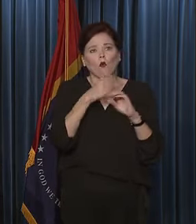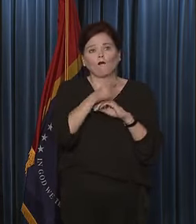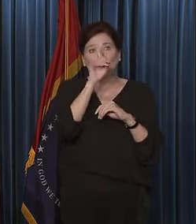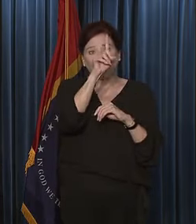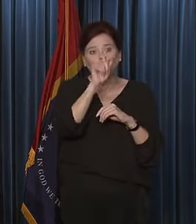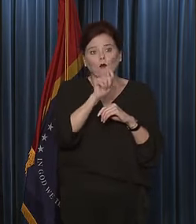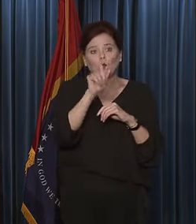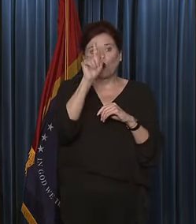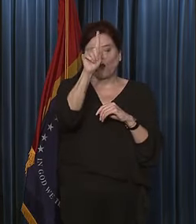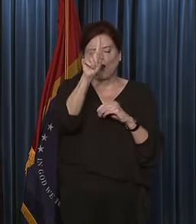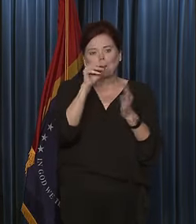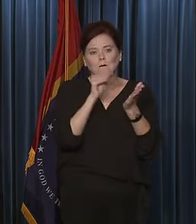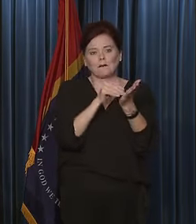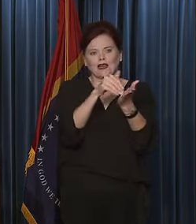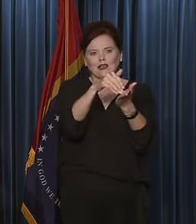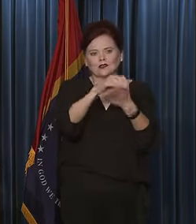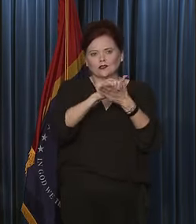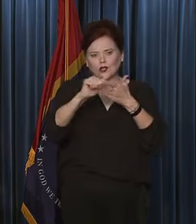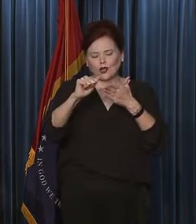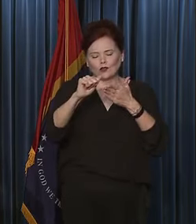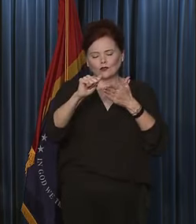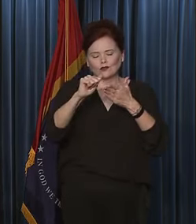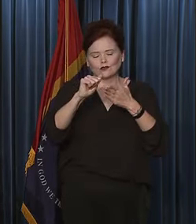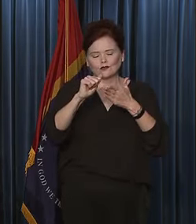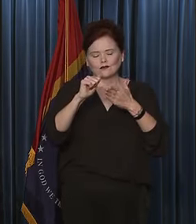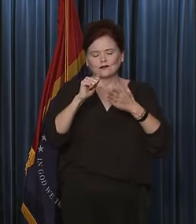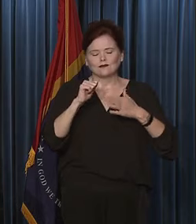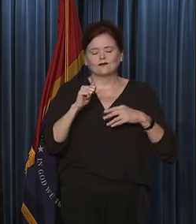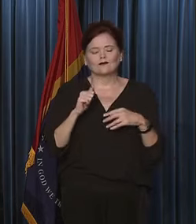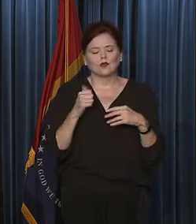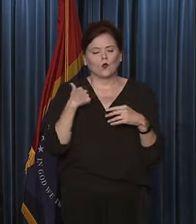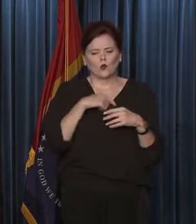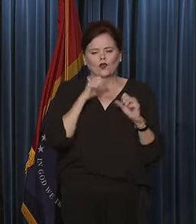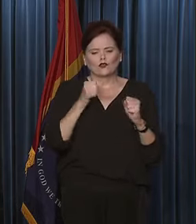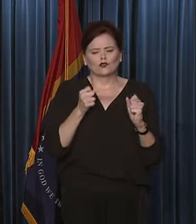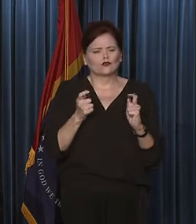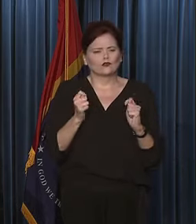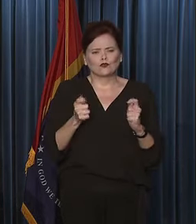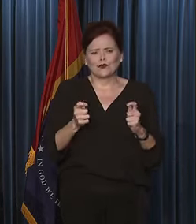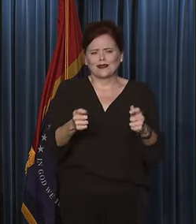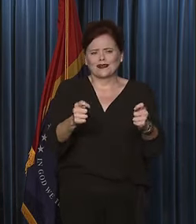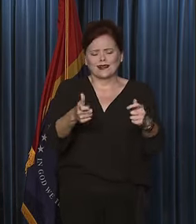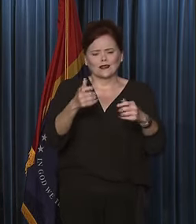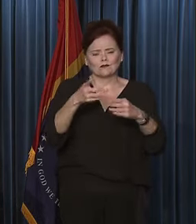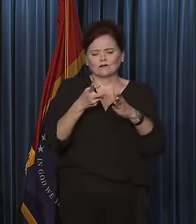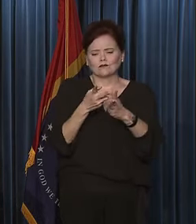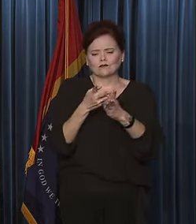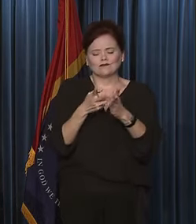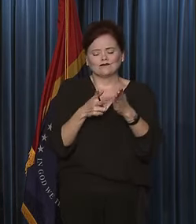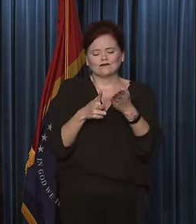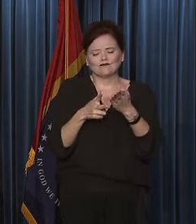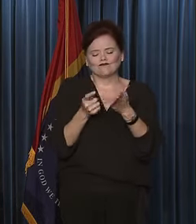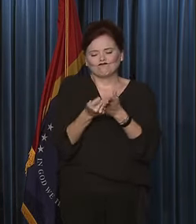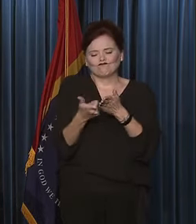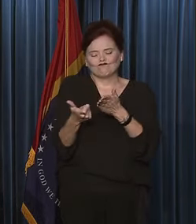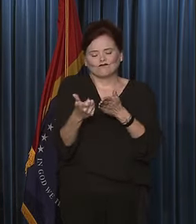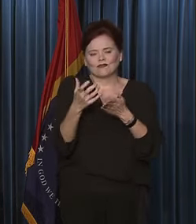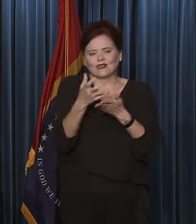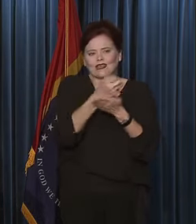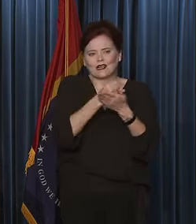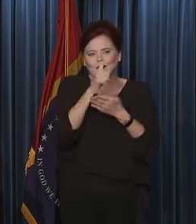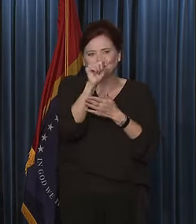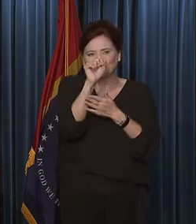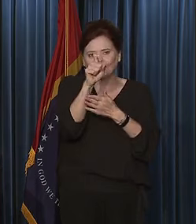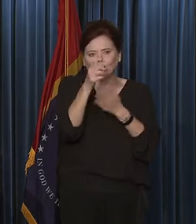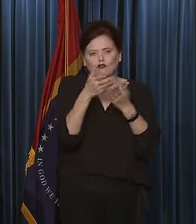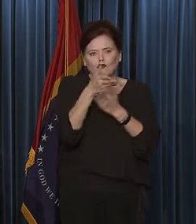.1 billion. So we could very quickly eliminate a big portion of the income tax just through that revenue